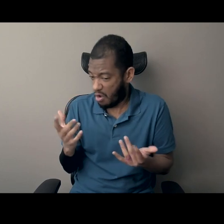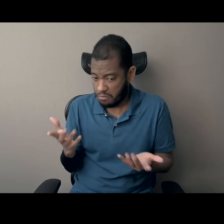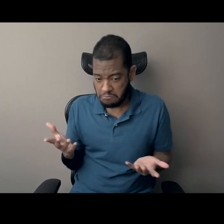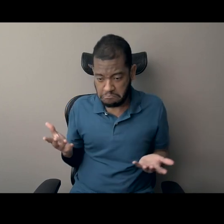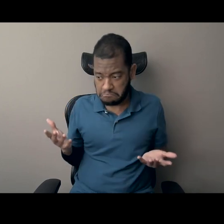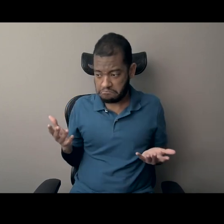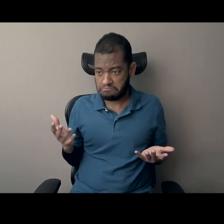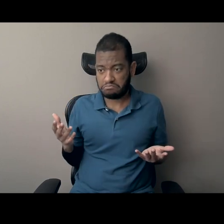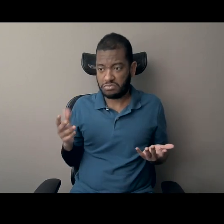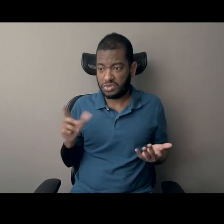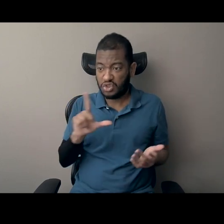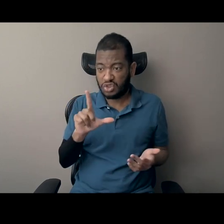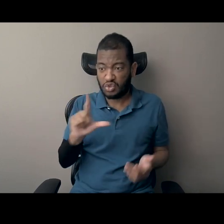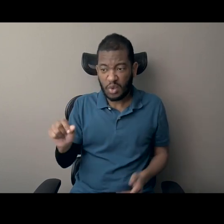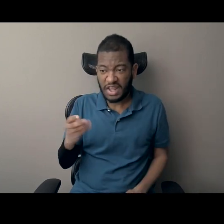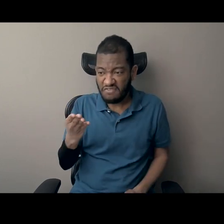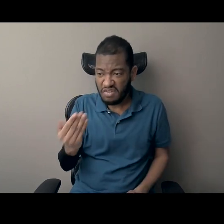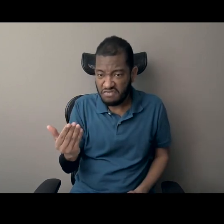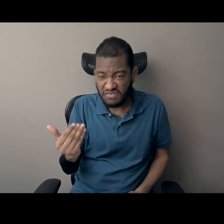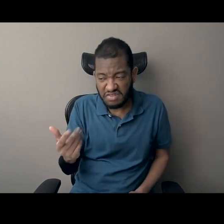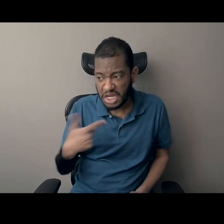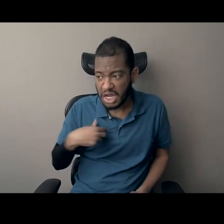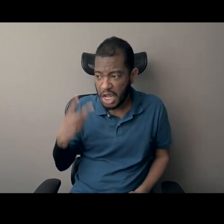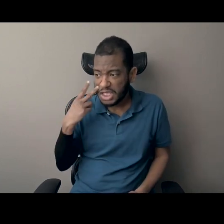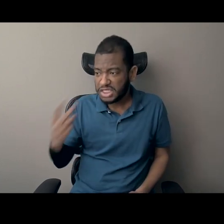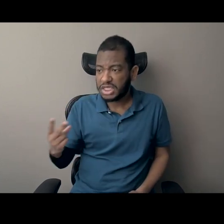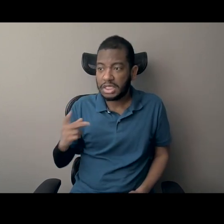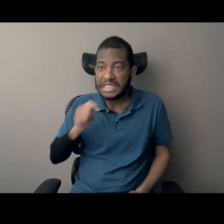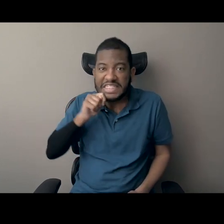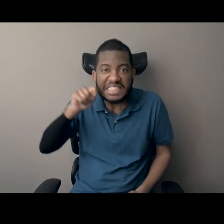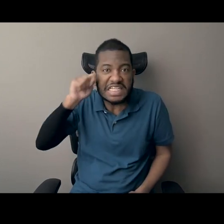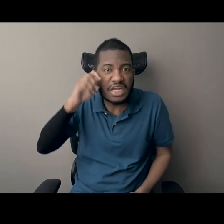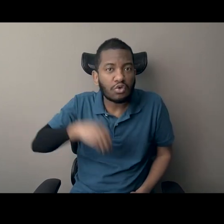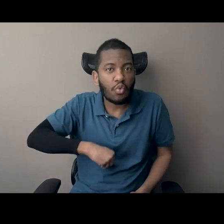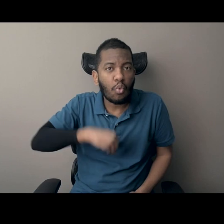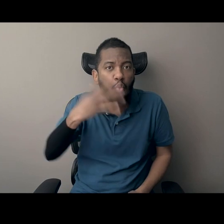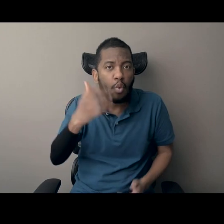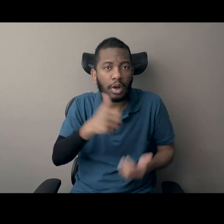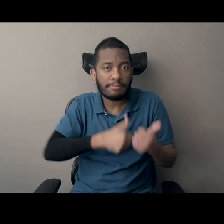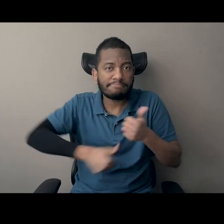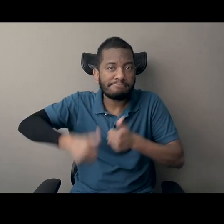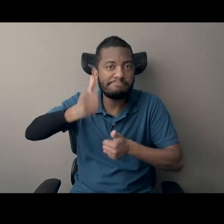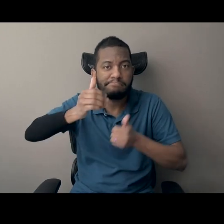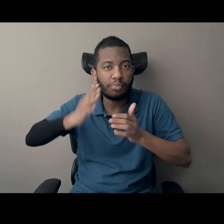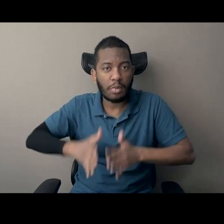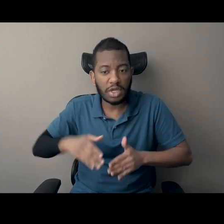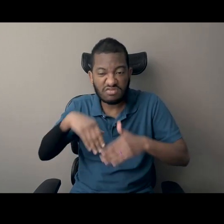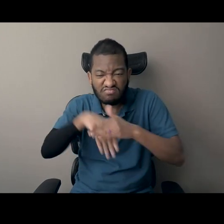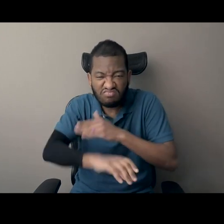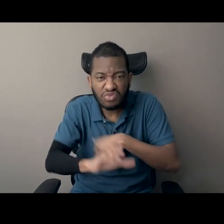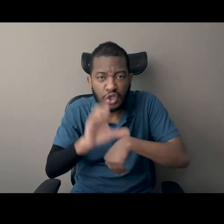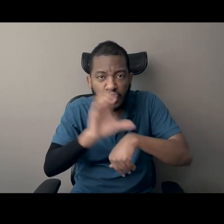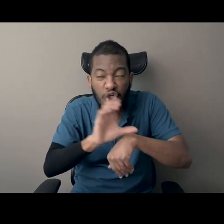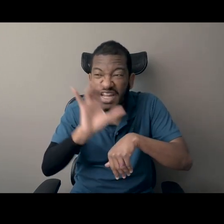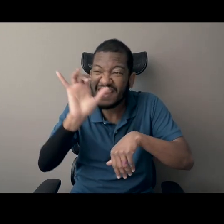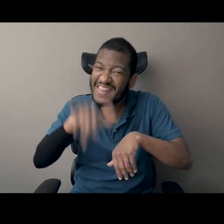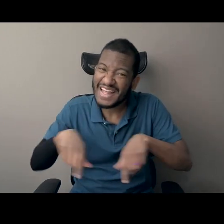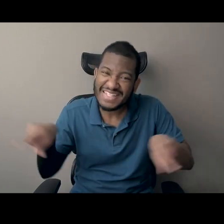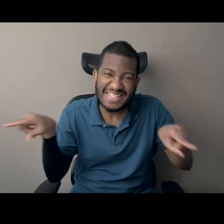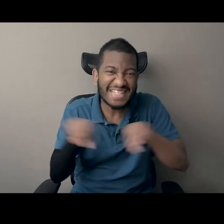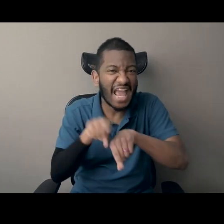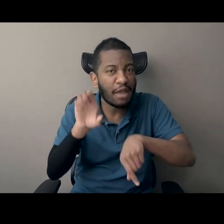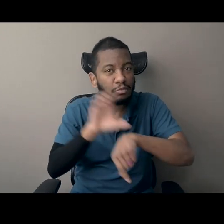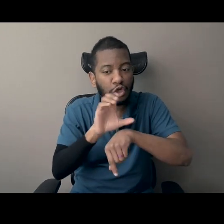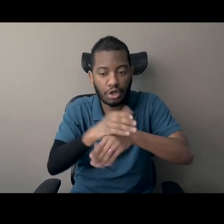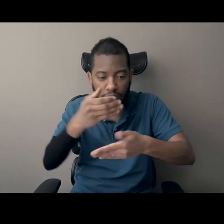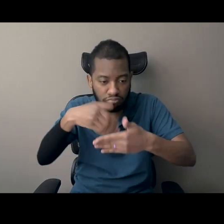and seeing a teenage white supremacist come into a, the same church where this other history has occurred and killing nine